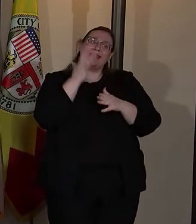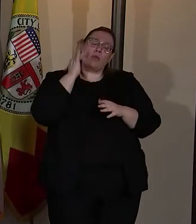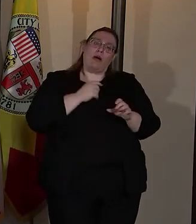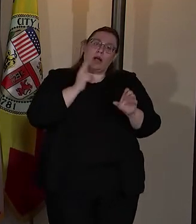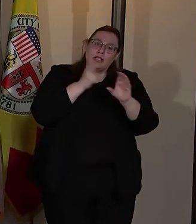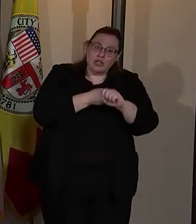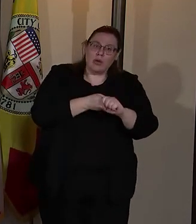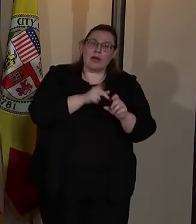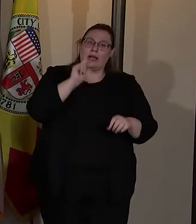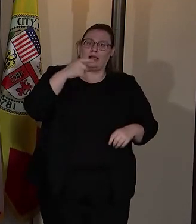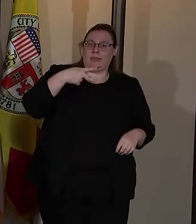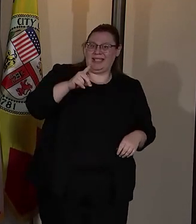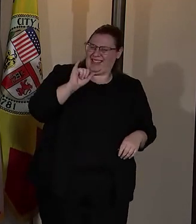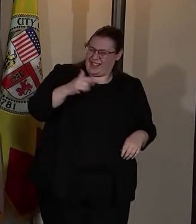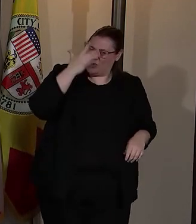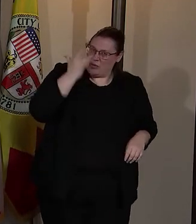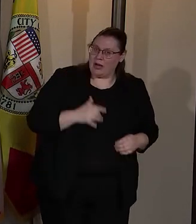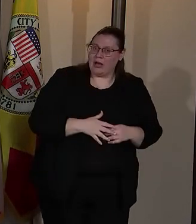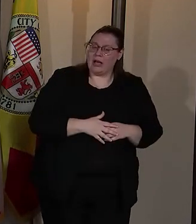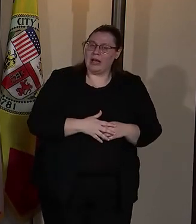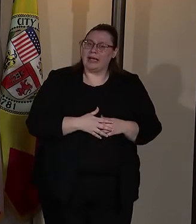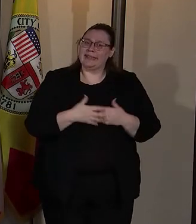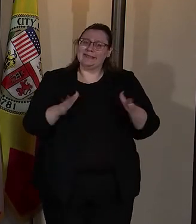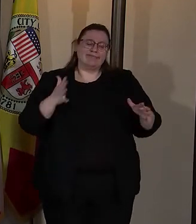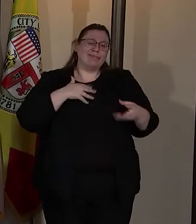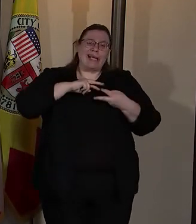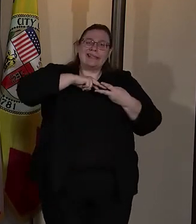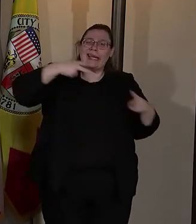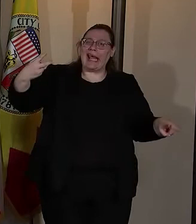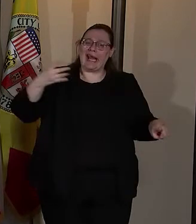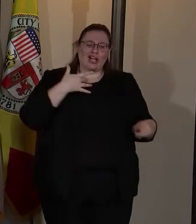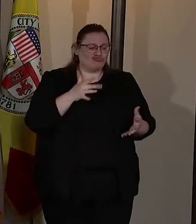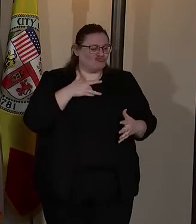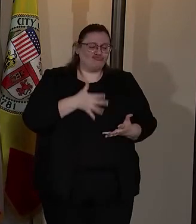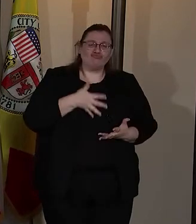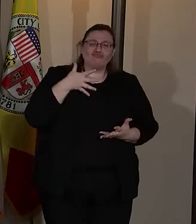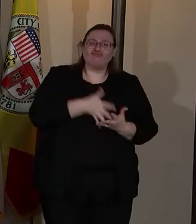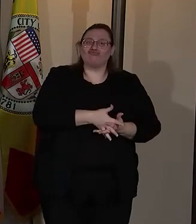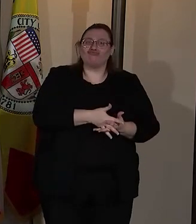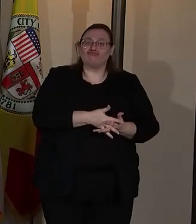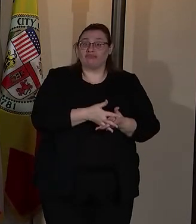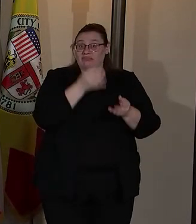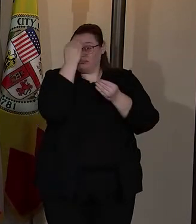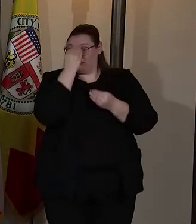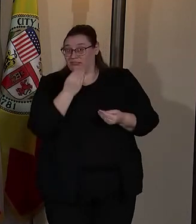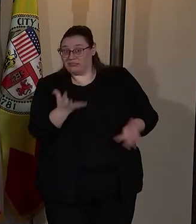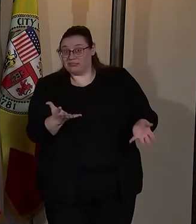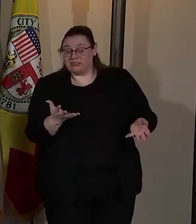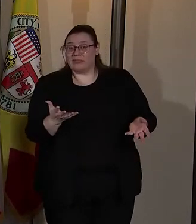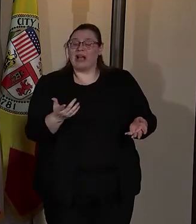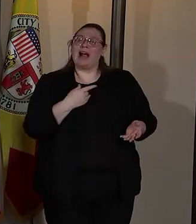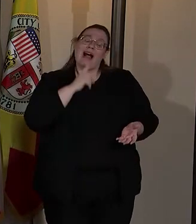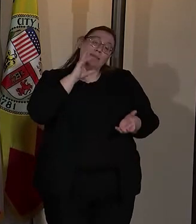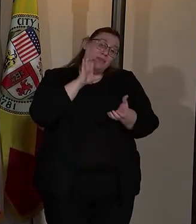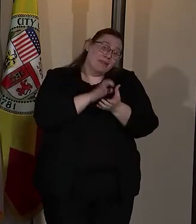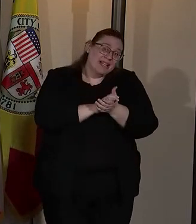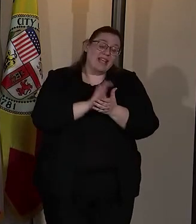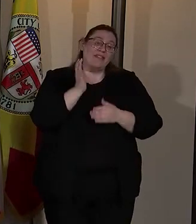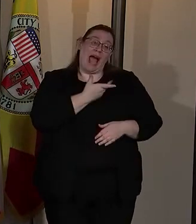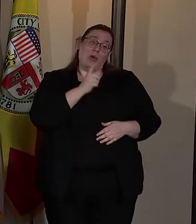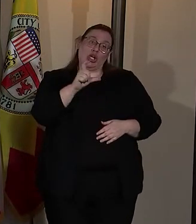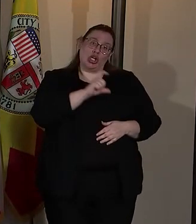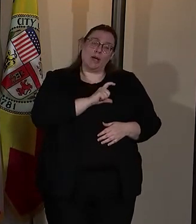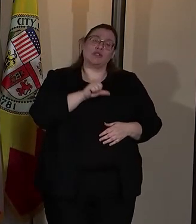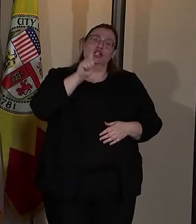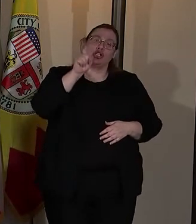Los Angeles Police Department. It's in my DNA. And I'm here to say that I believe our cops should